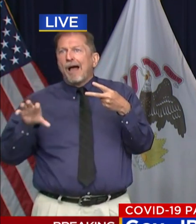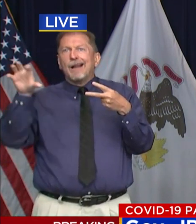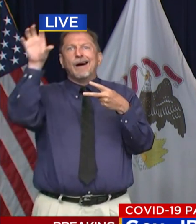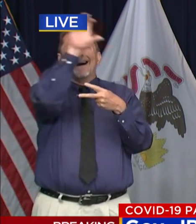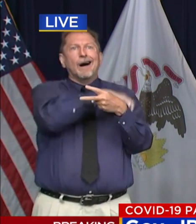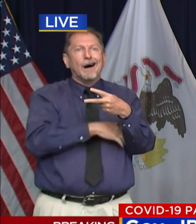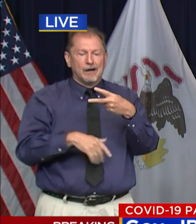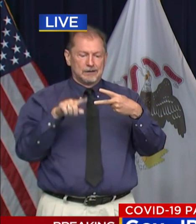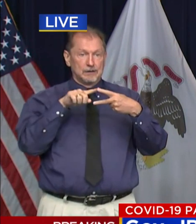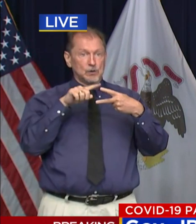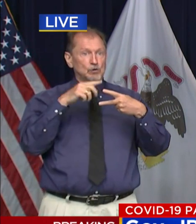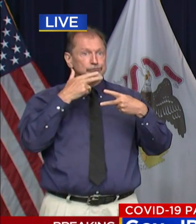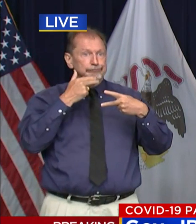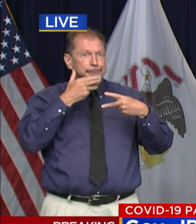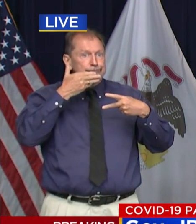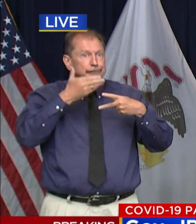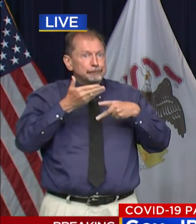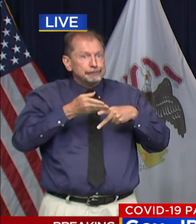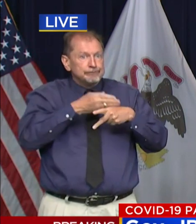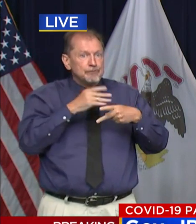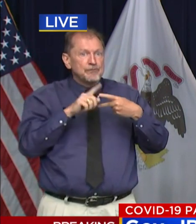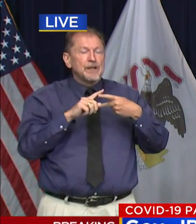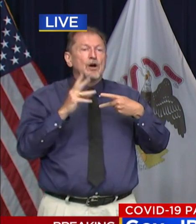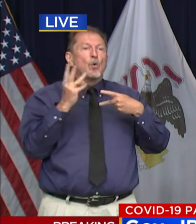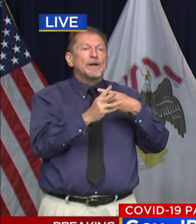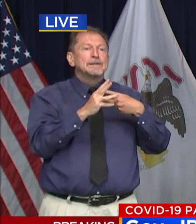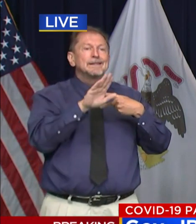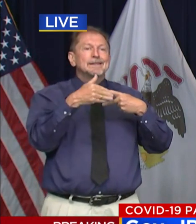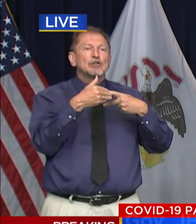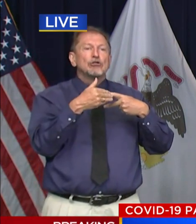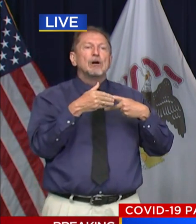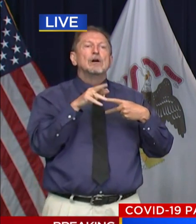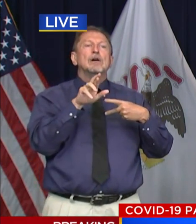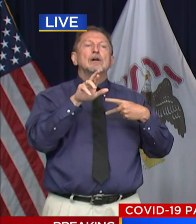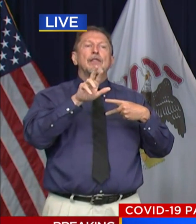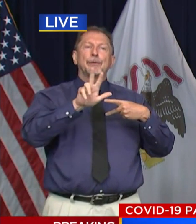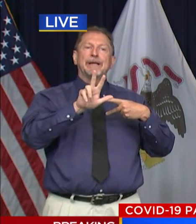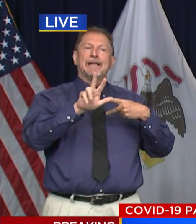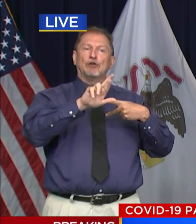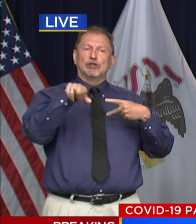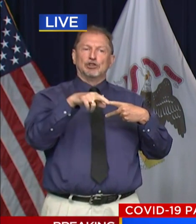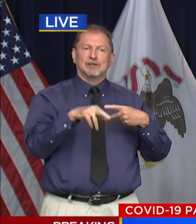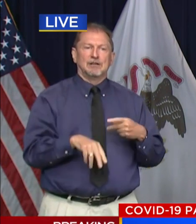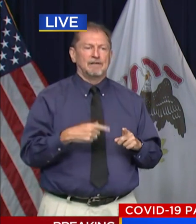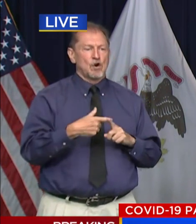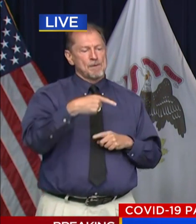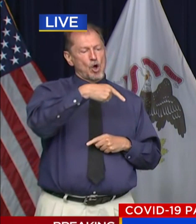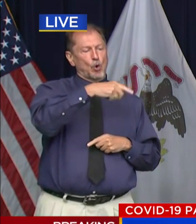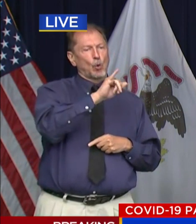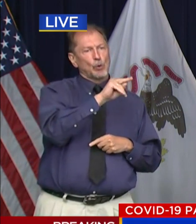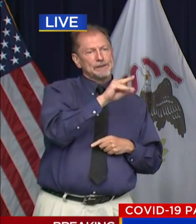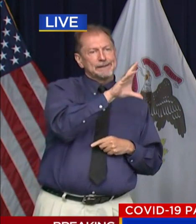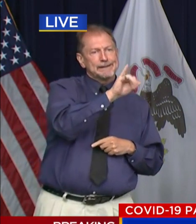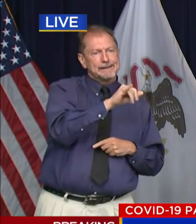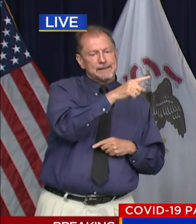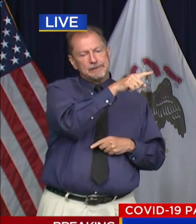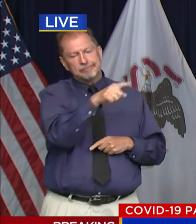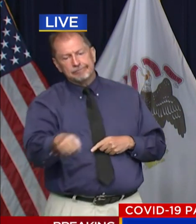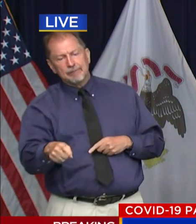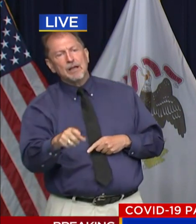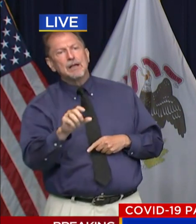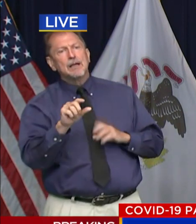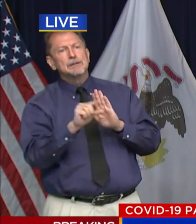west central region, that's region three, which stretches from Quincy across to Springfield,